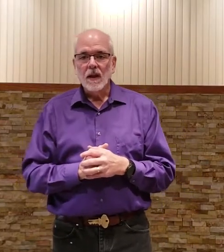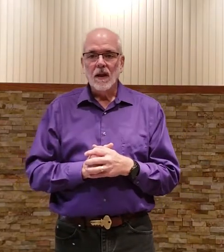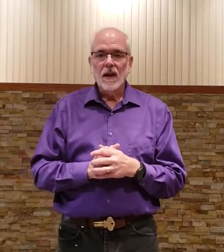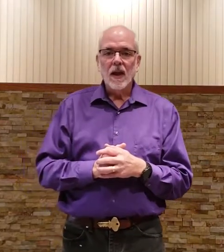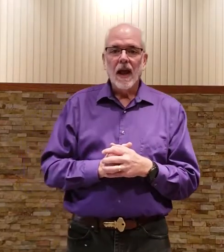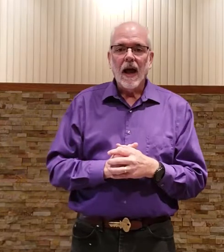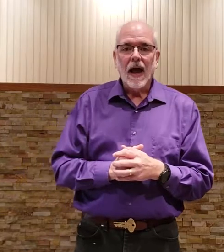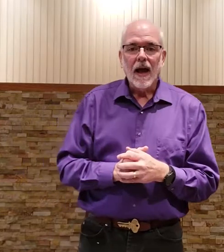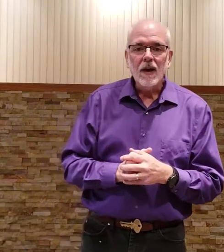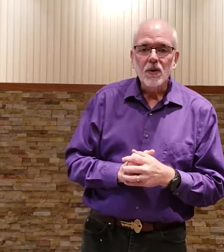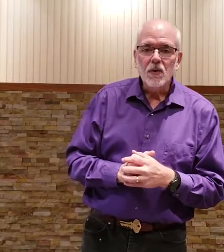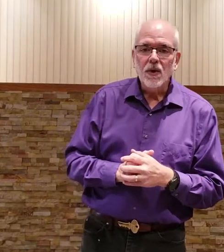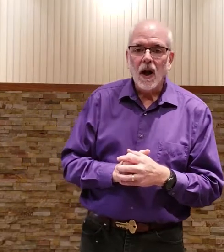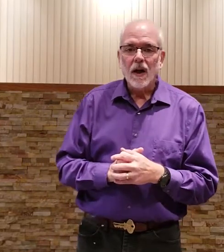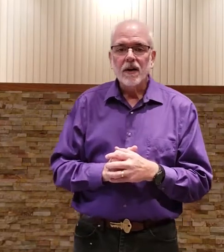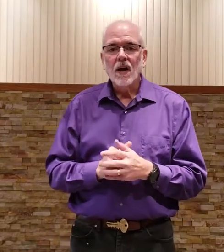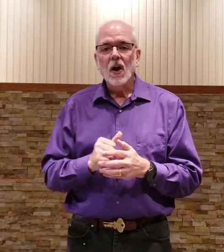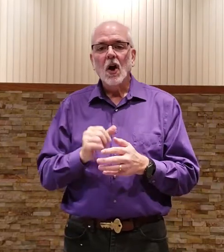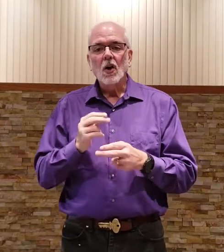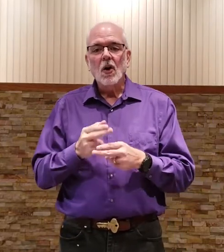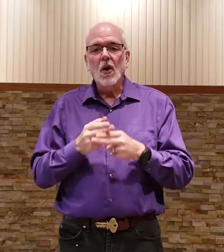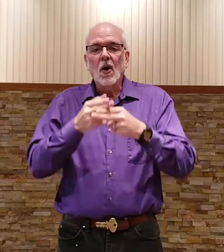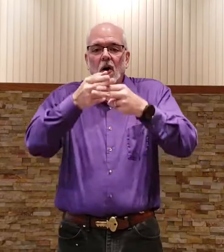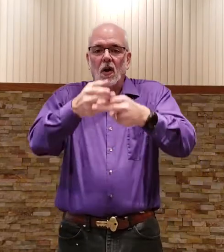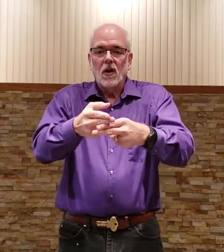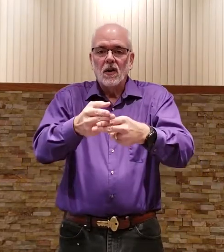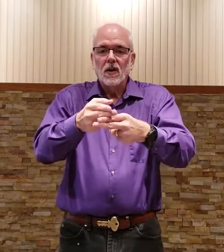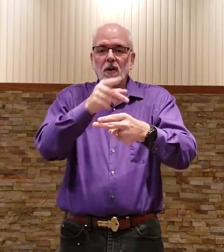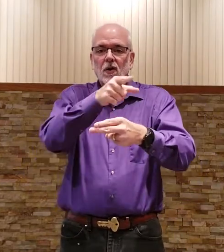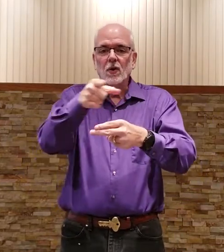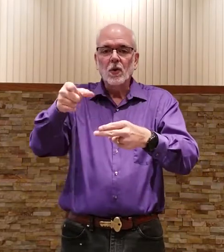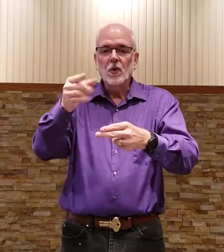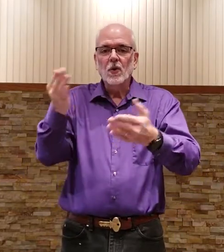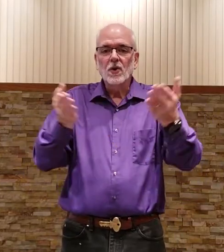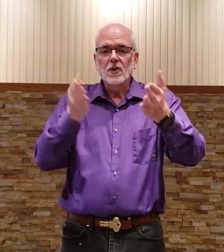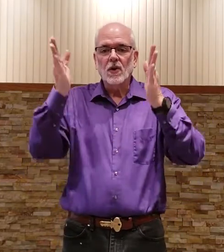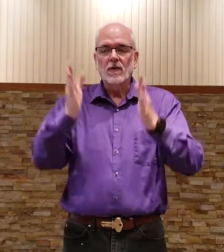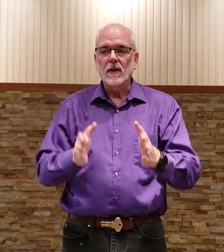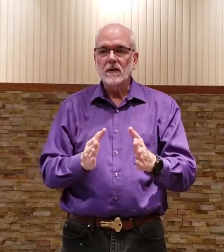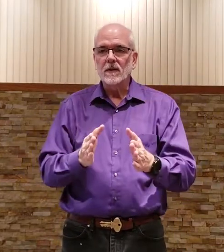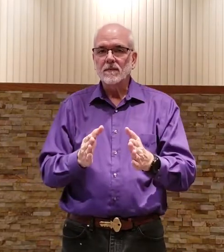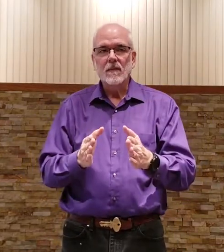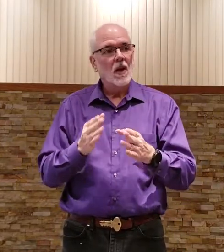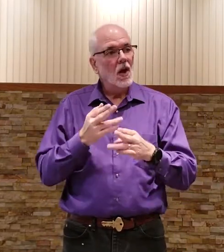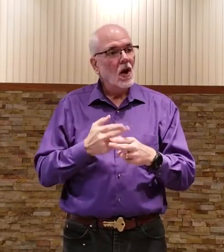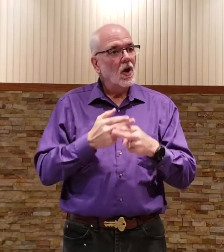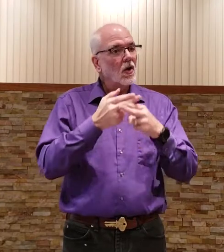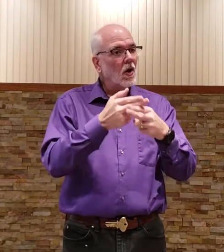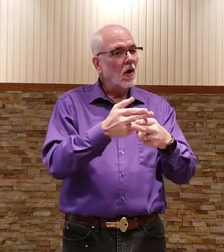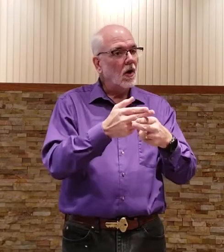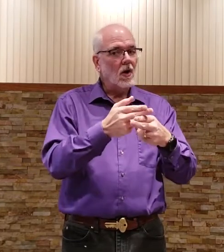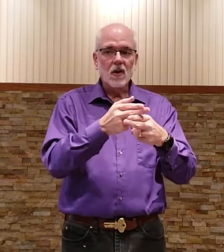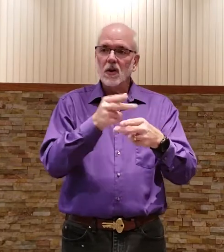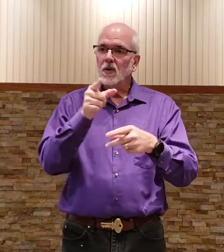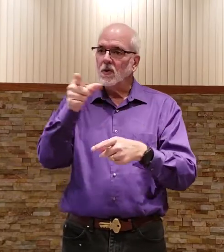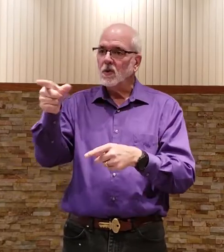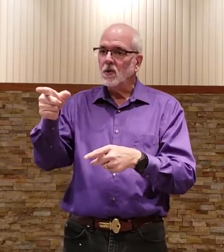i do not call you servants call you